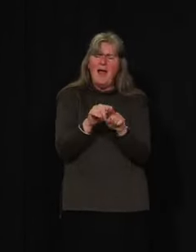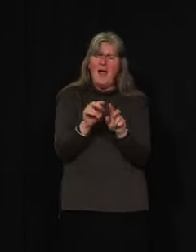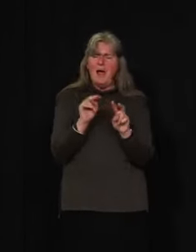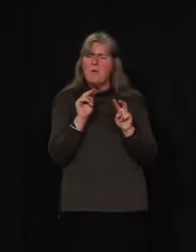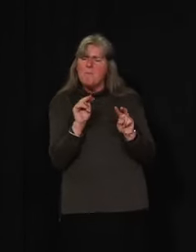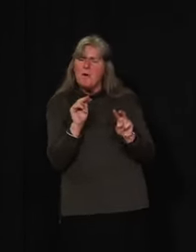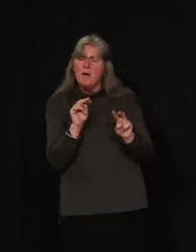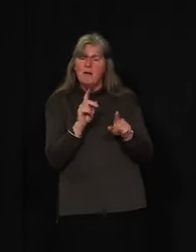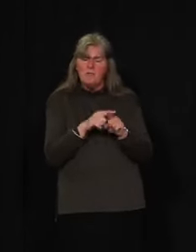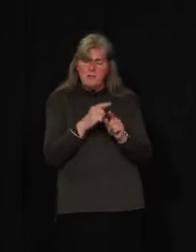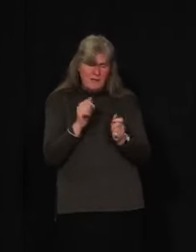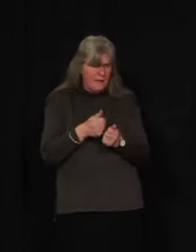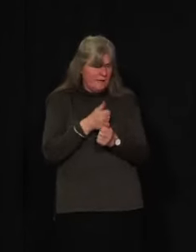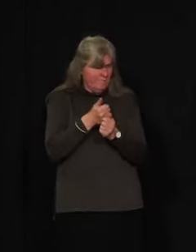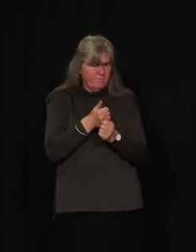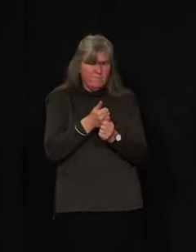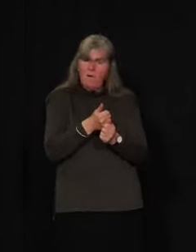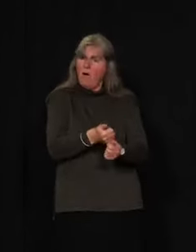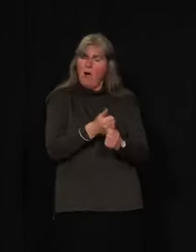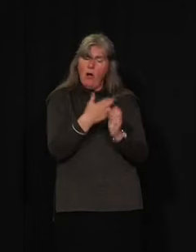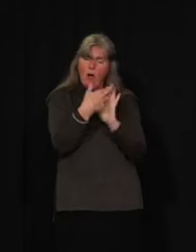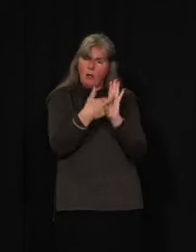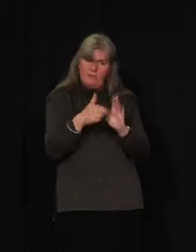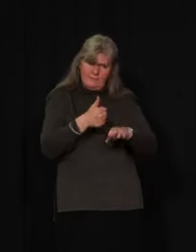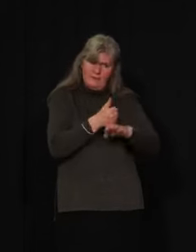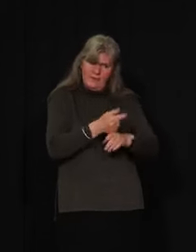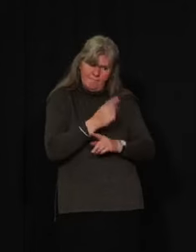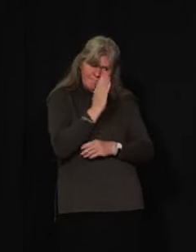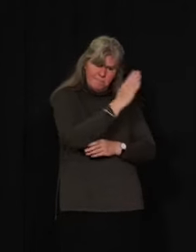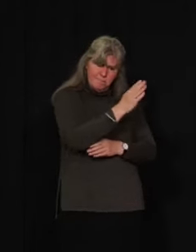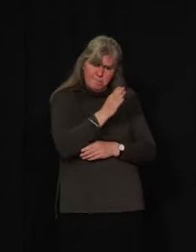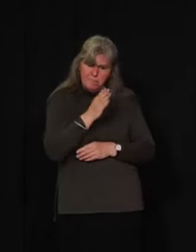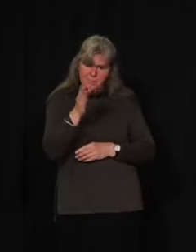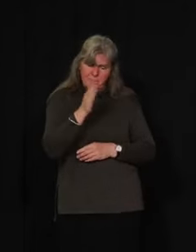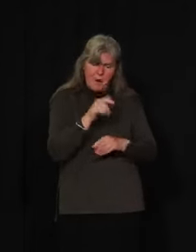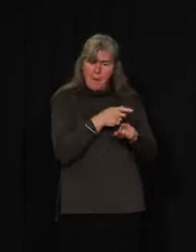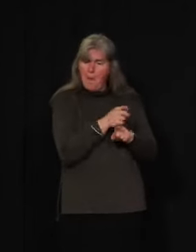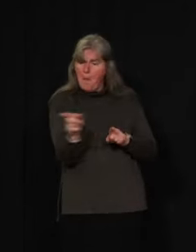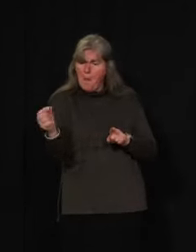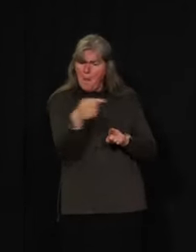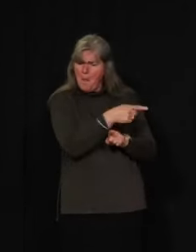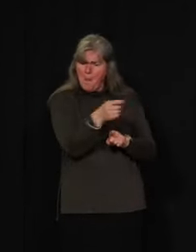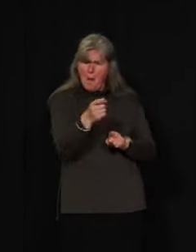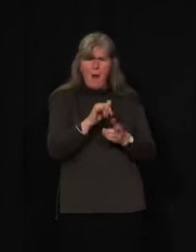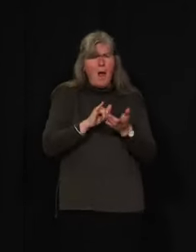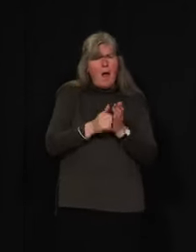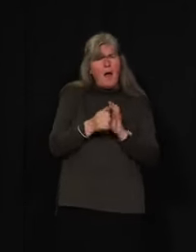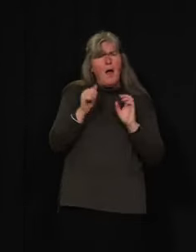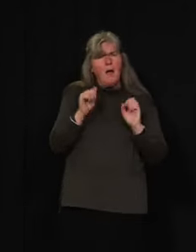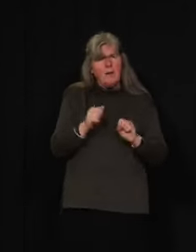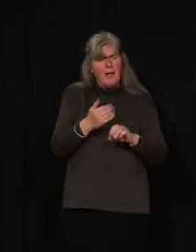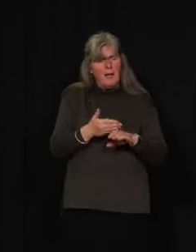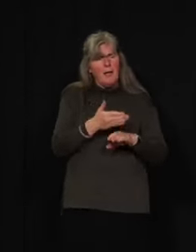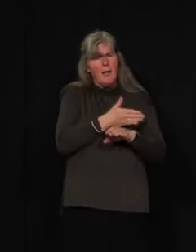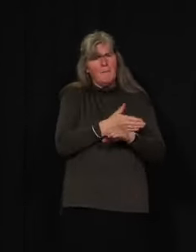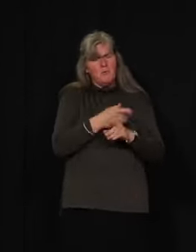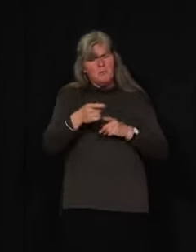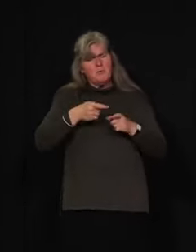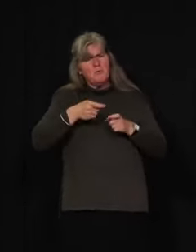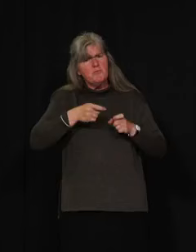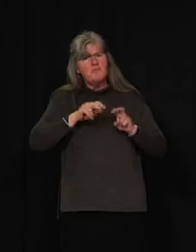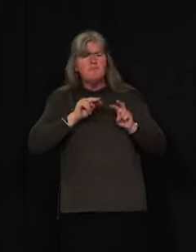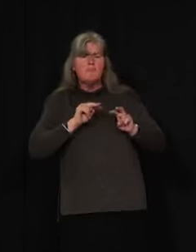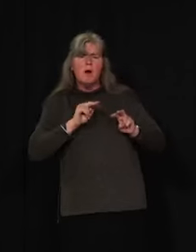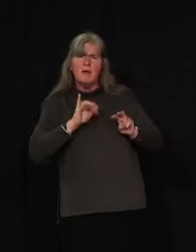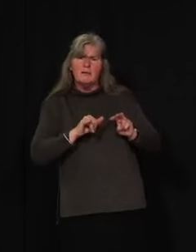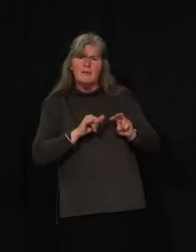monitoring whether they're following rules that are in place to keep the community safe. Is there a way that this can be better monitored with random spot